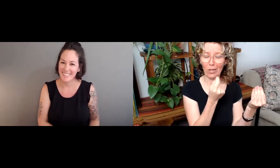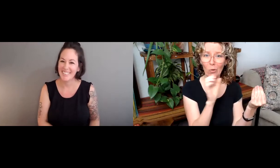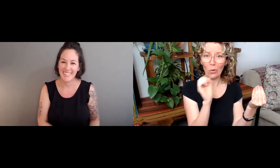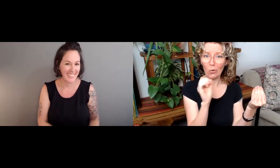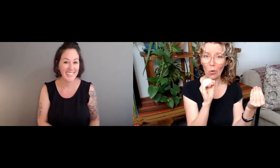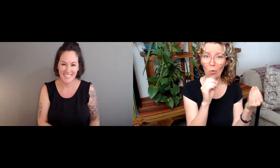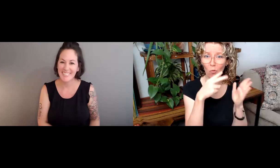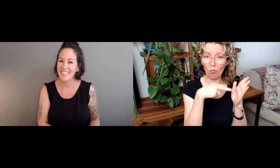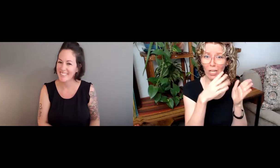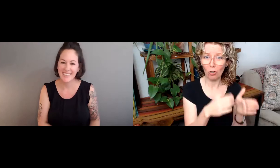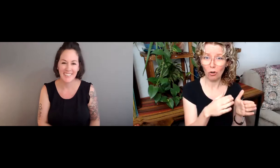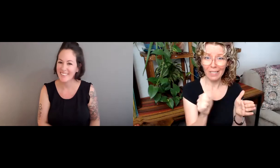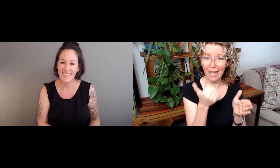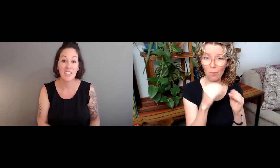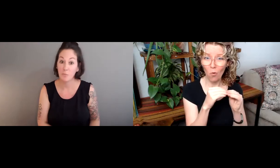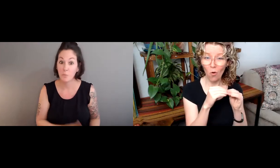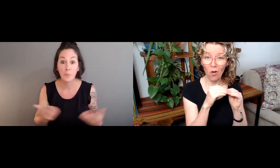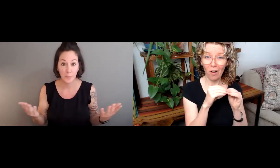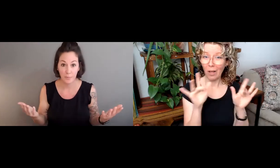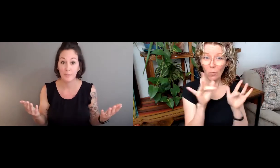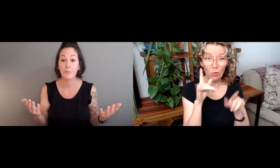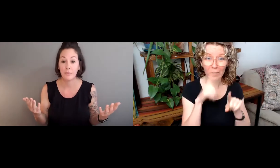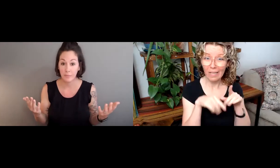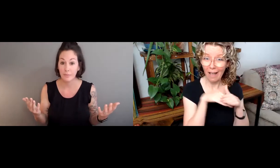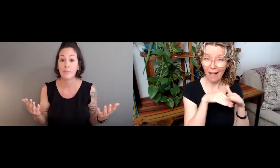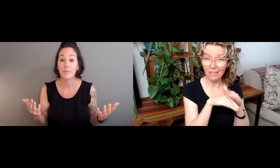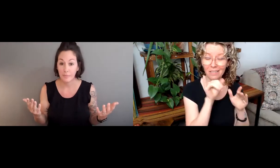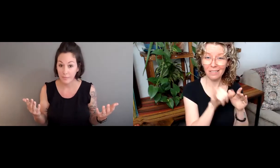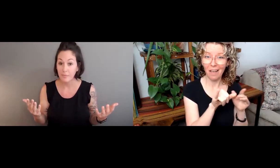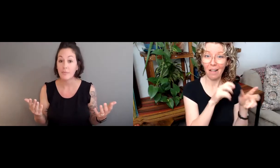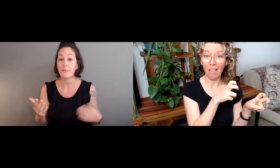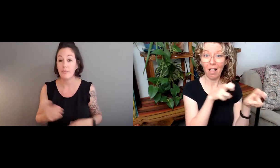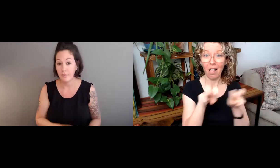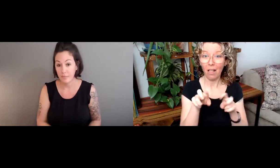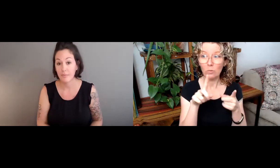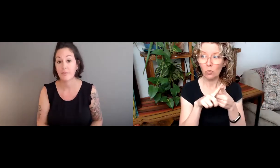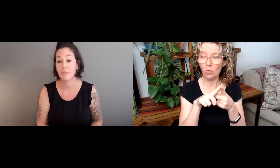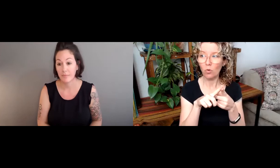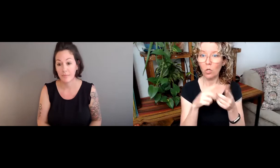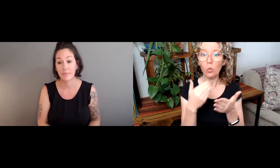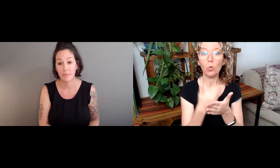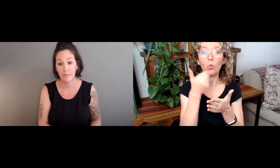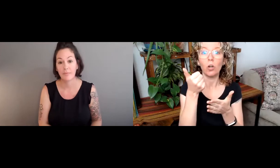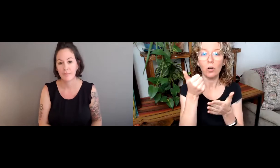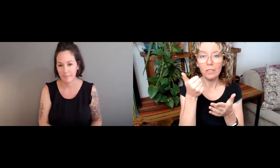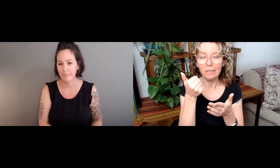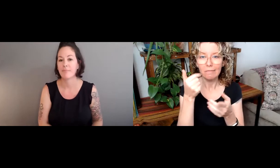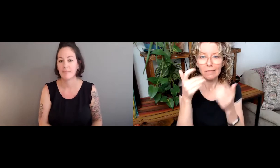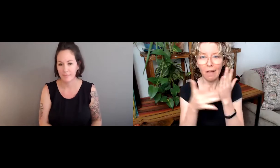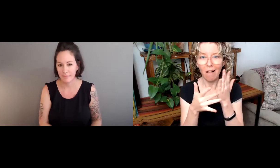if you've got data on a hard disk, you don't have a reader for that anymore. Computers can't access that information.